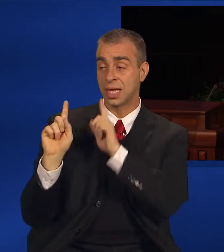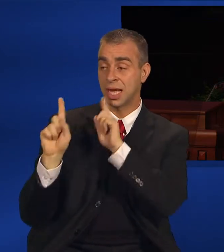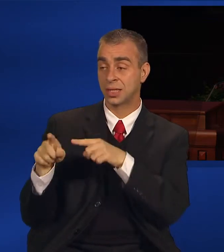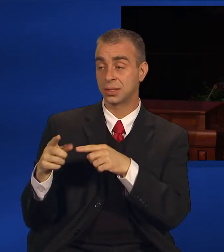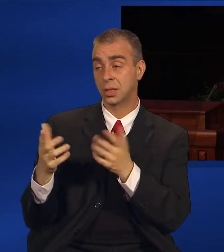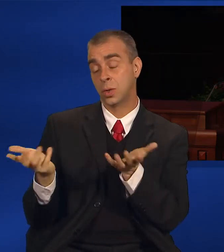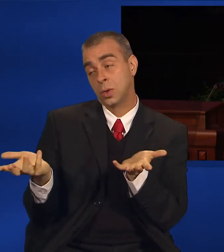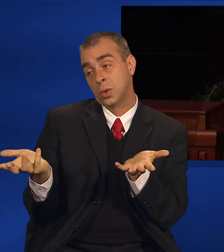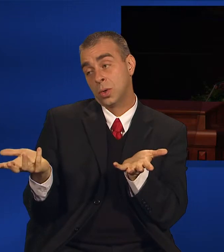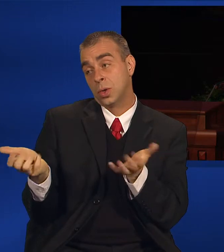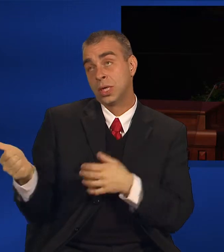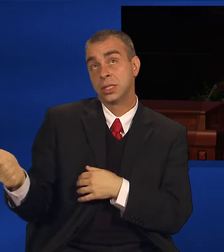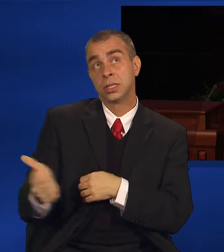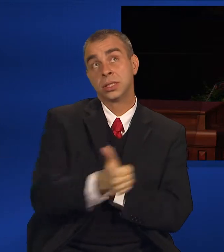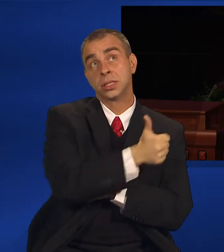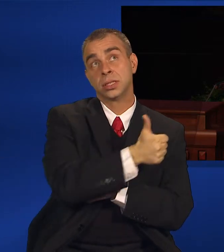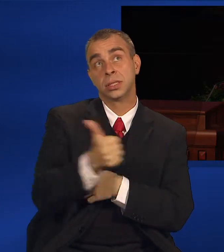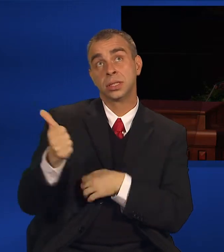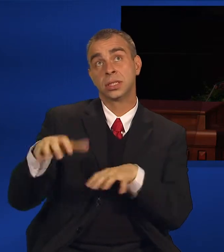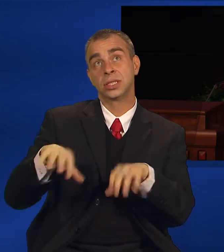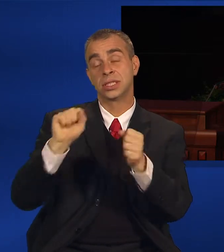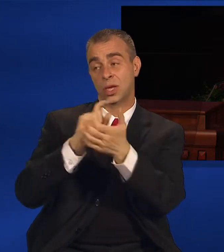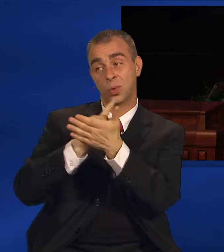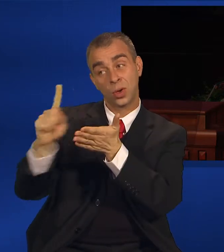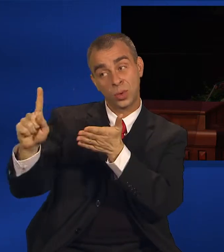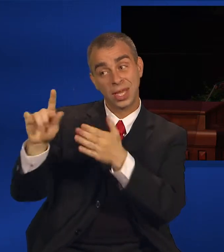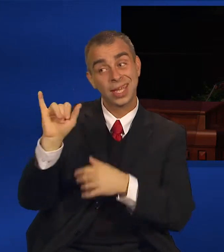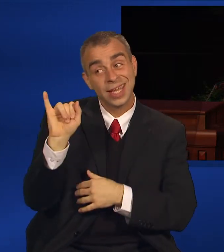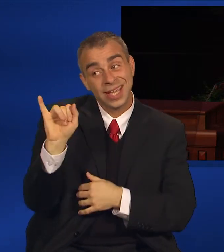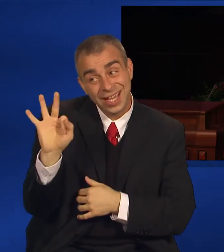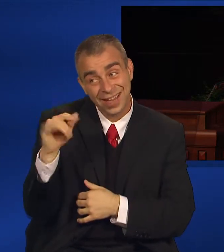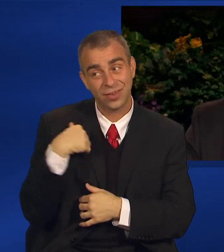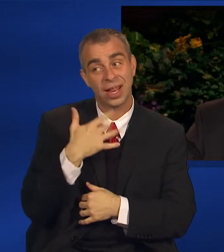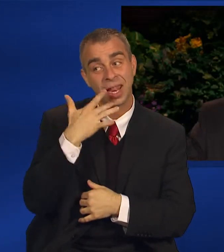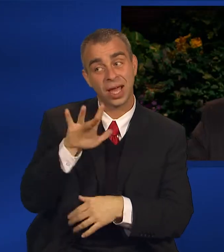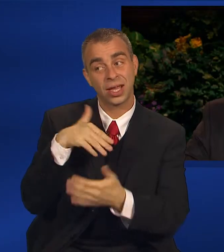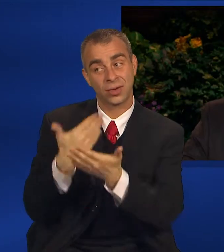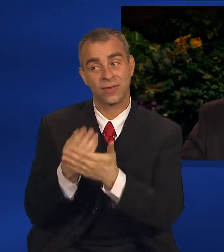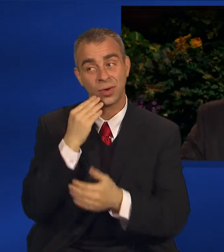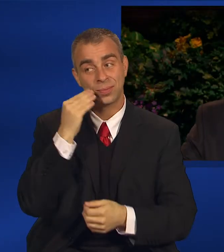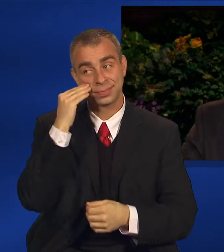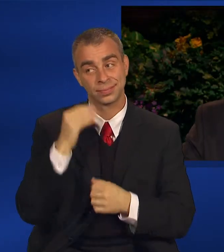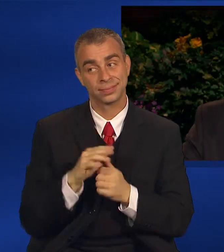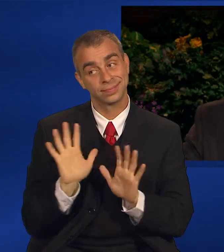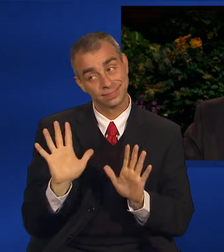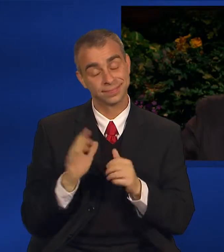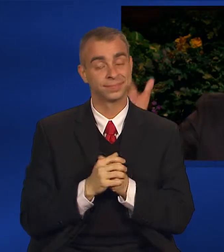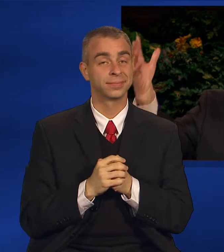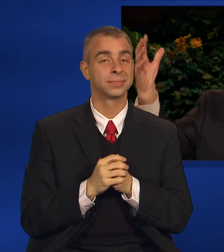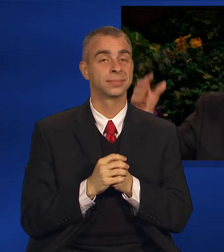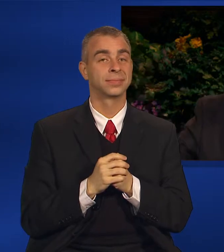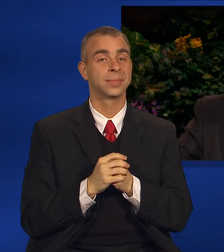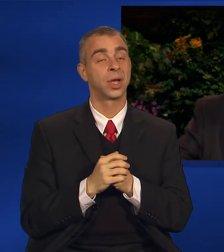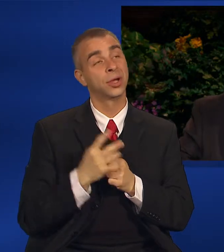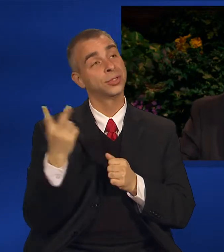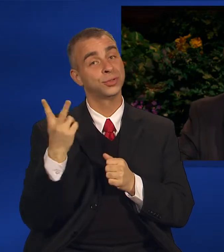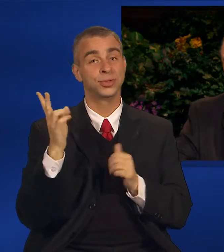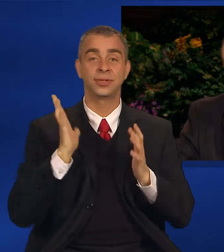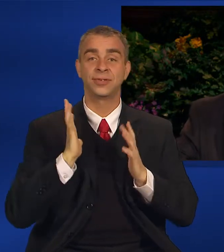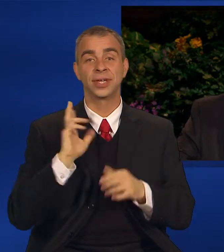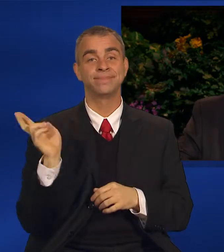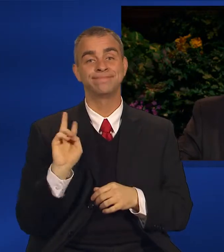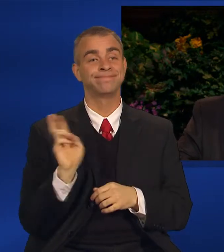Oh, in about a week, if we get back. Close to home. Away the two home teaching